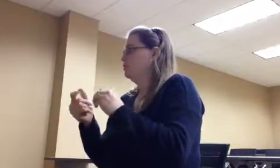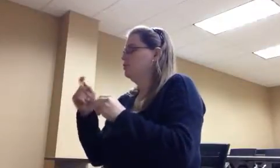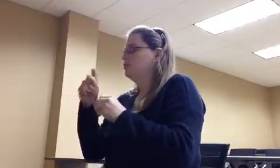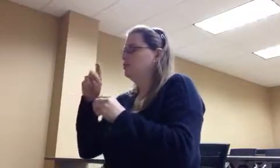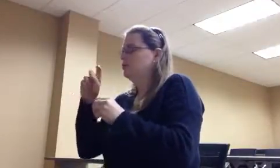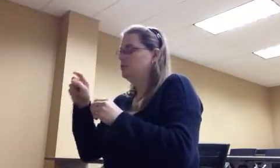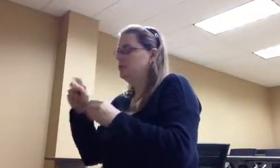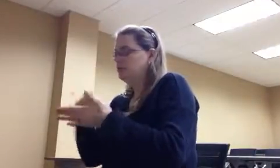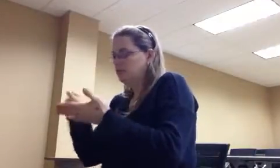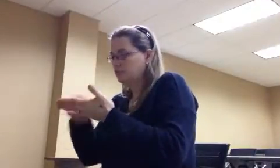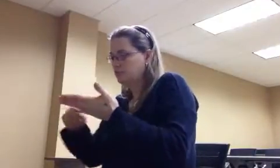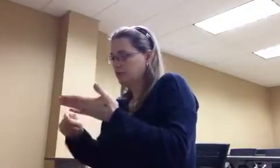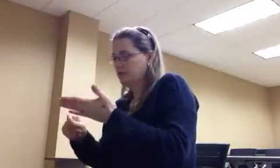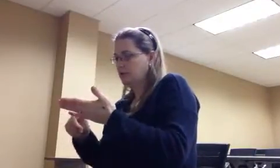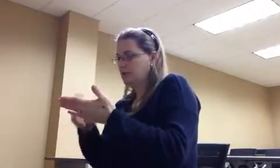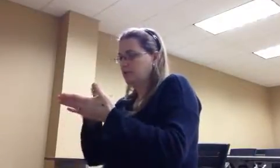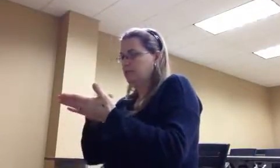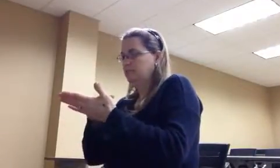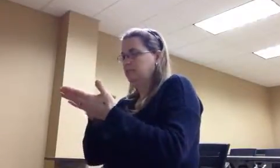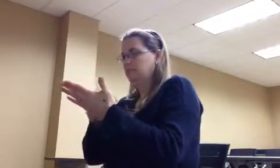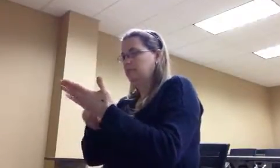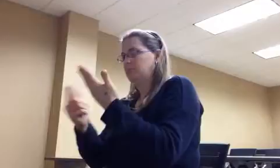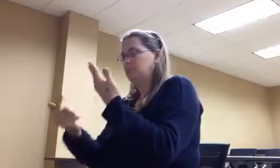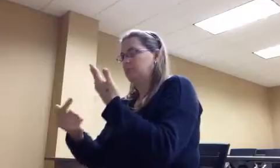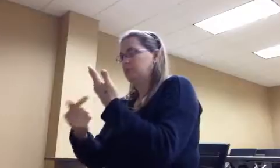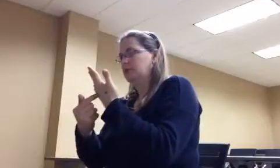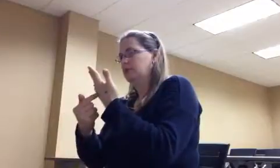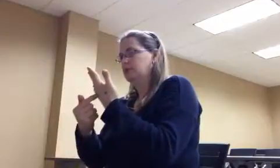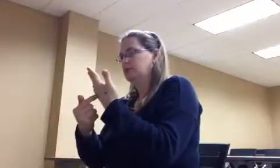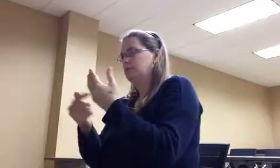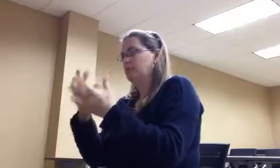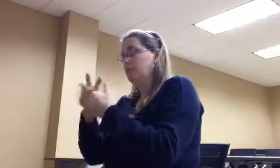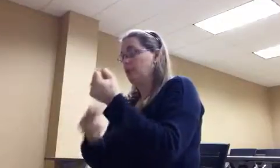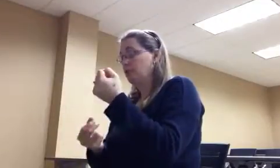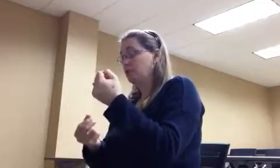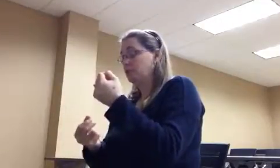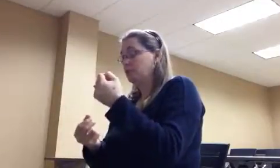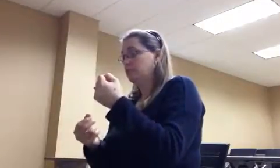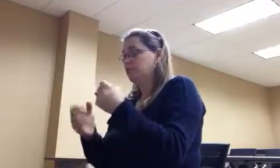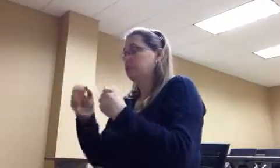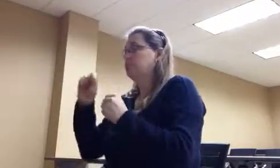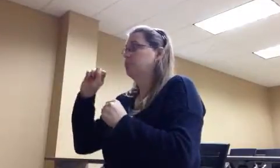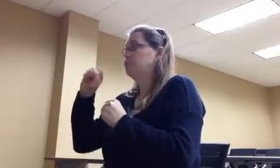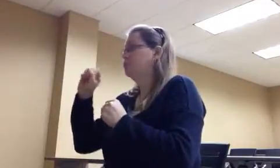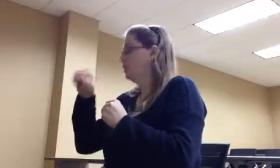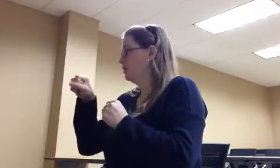No, you only have to do one of those two sides. Raise your hand if you have questions about the letter to me.